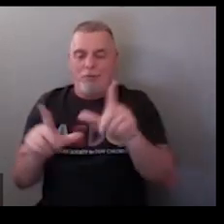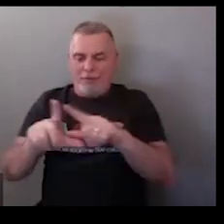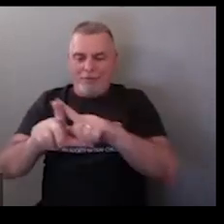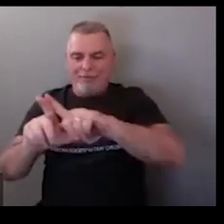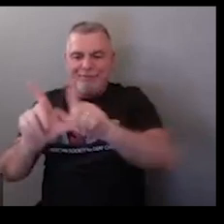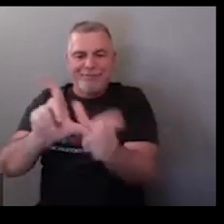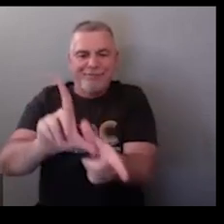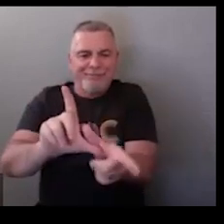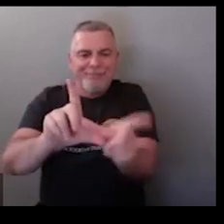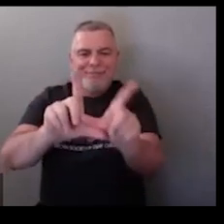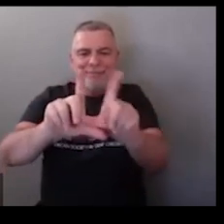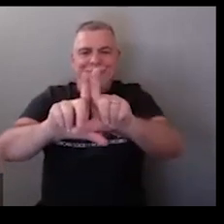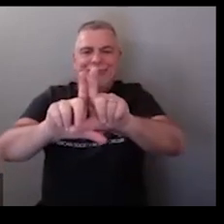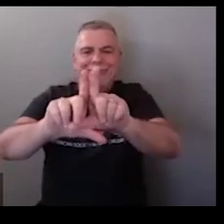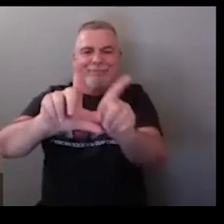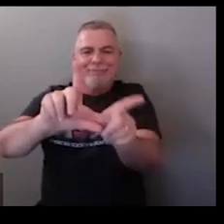and then